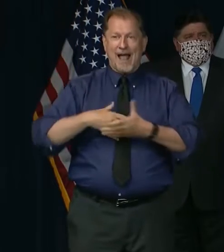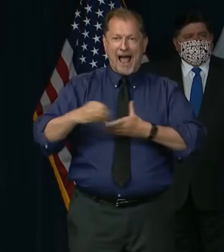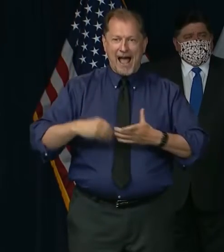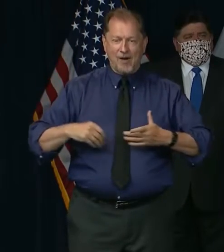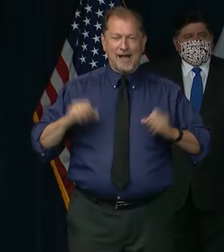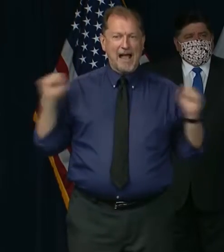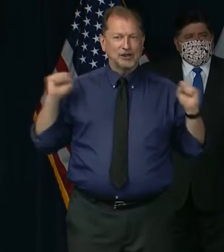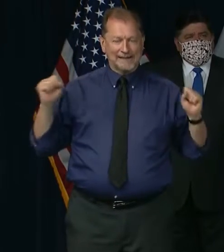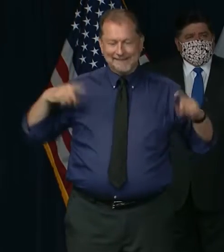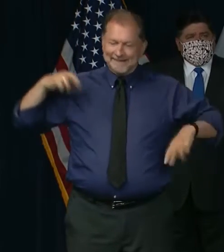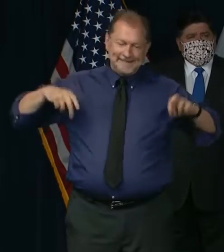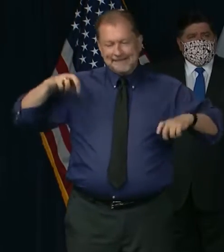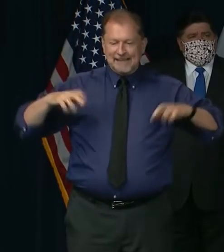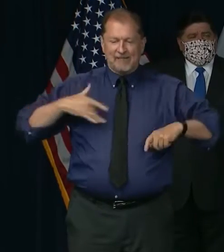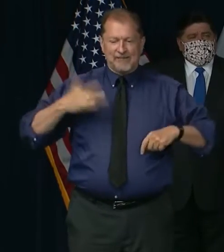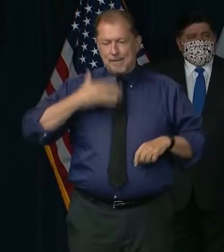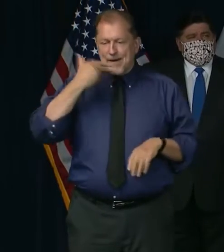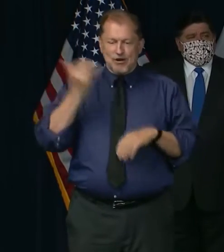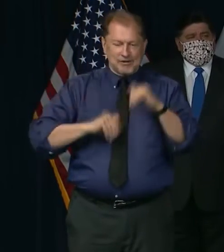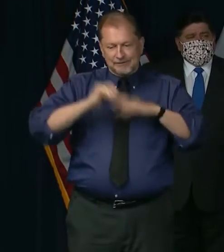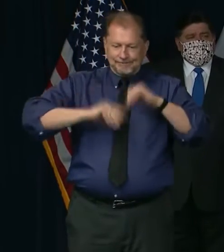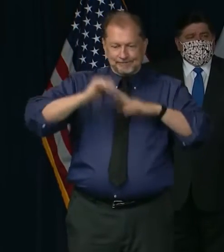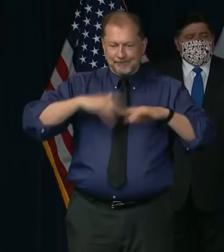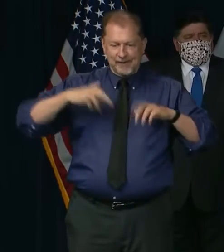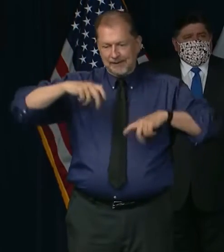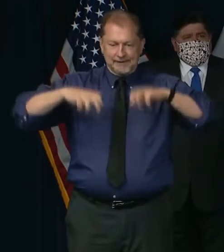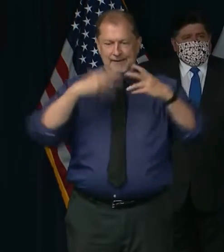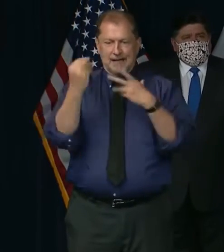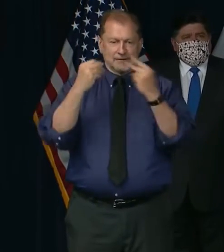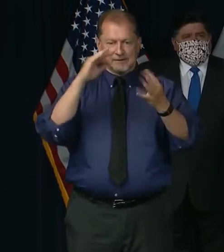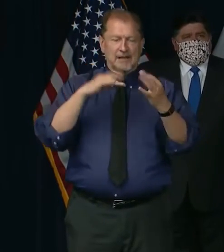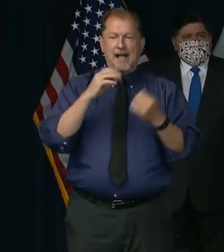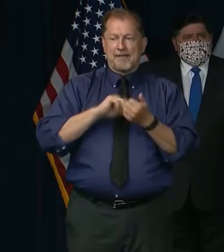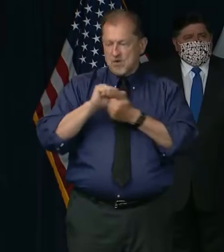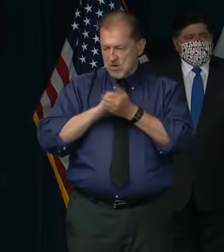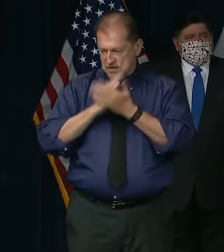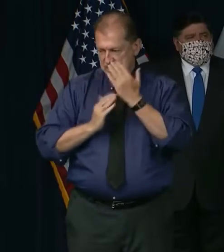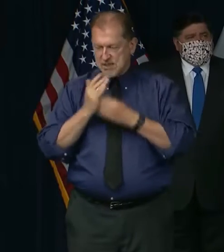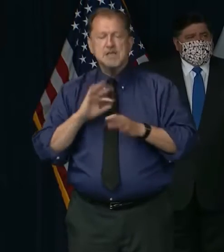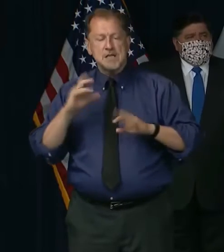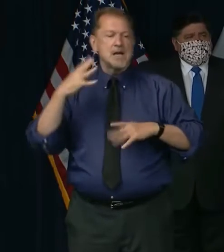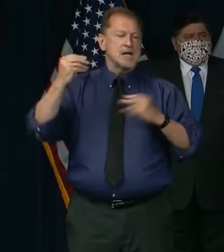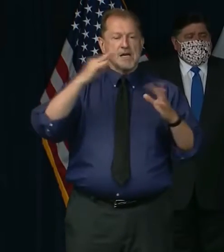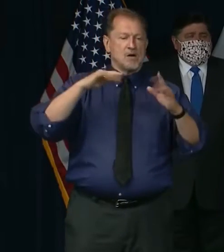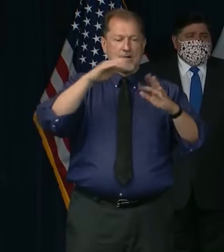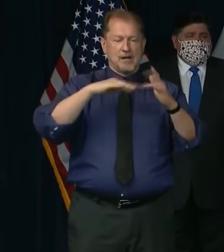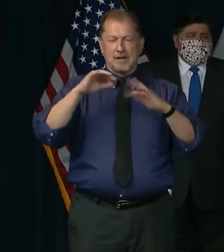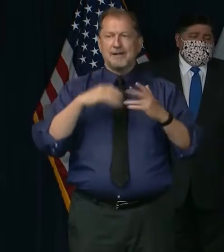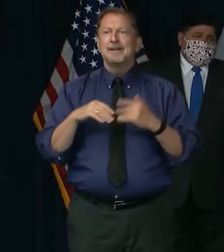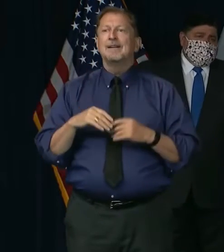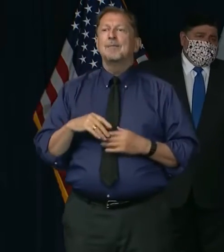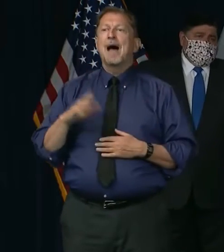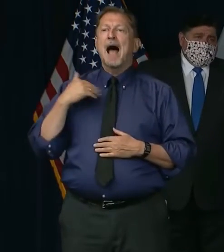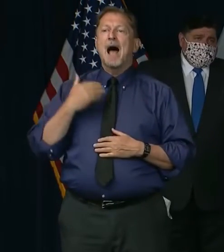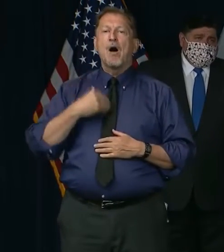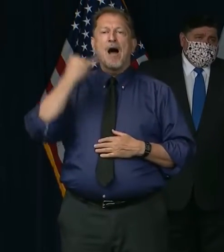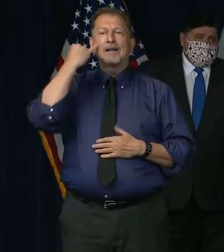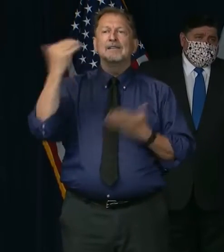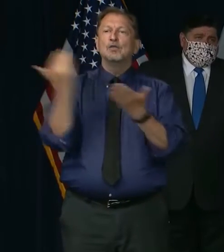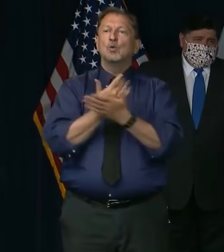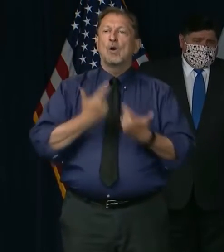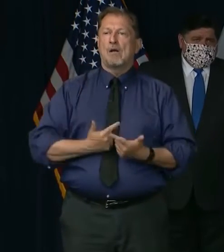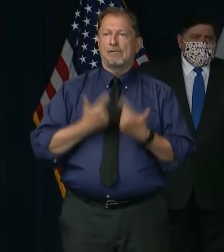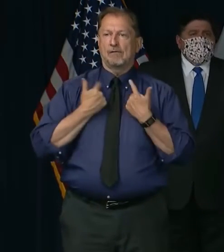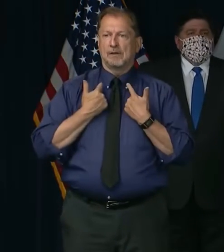Or, you know, get our act together and figure out how often we need to be washing our hands and sort of reset our social norms so that we're